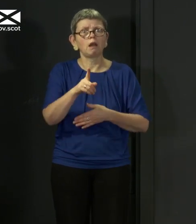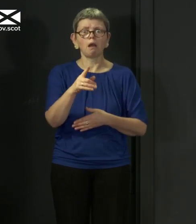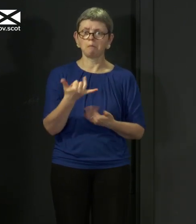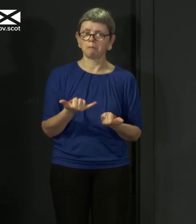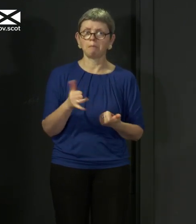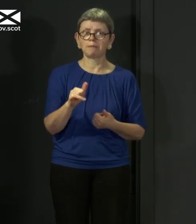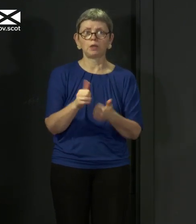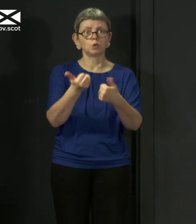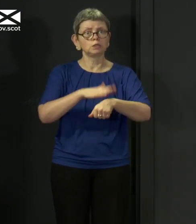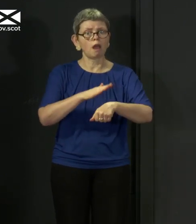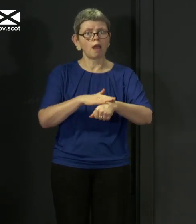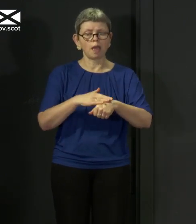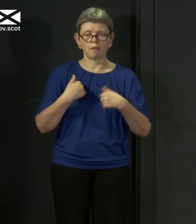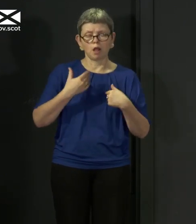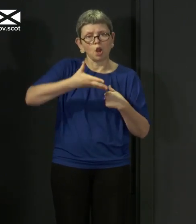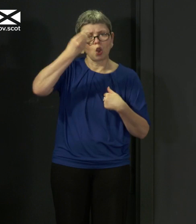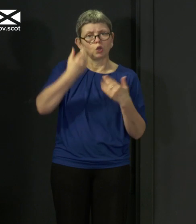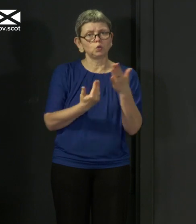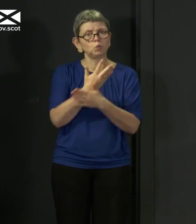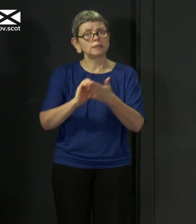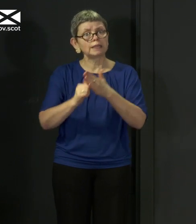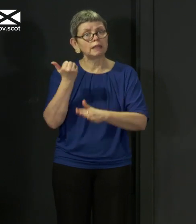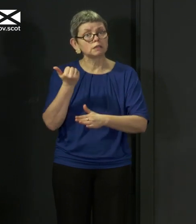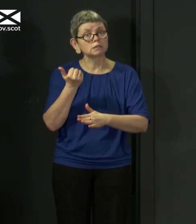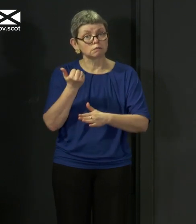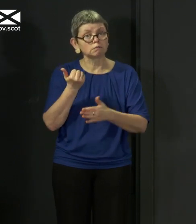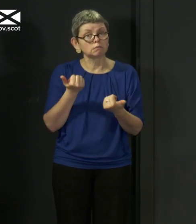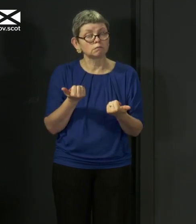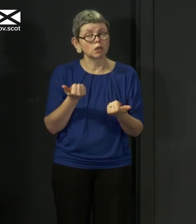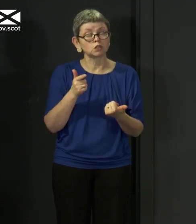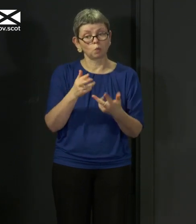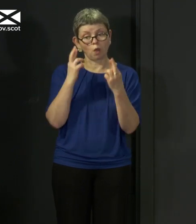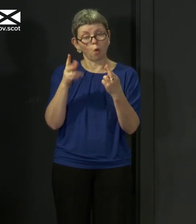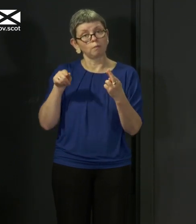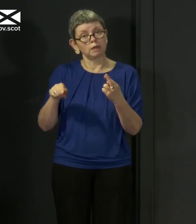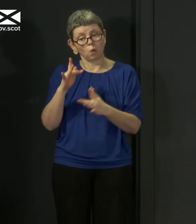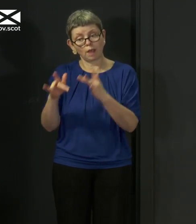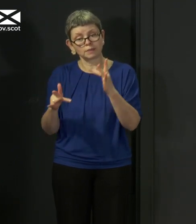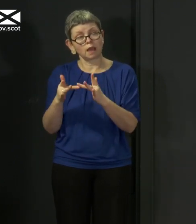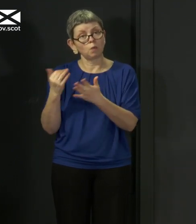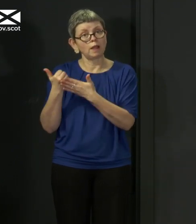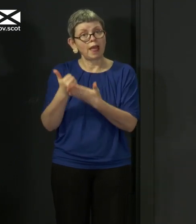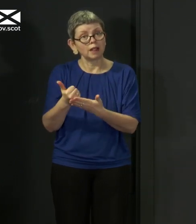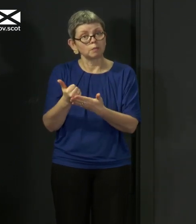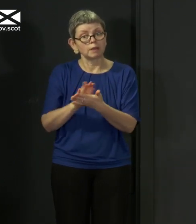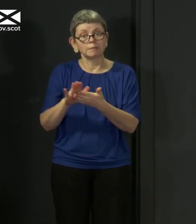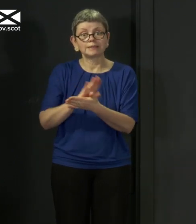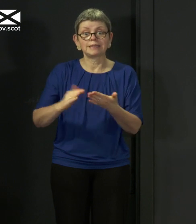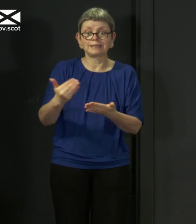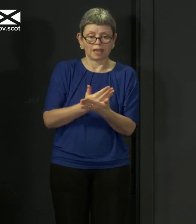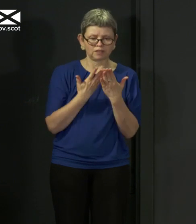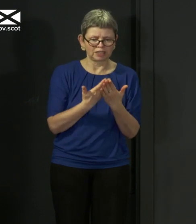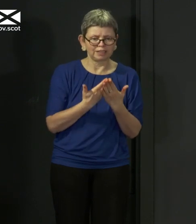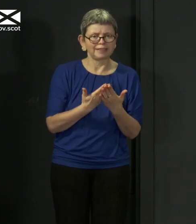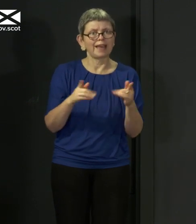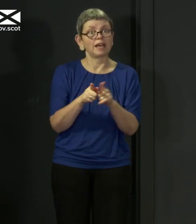develop new skills during this period. So, we hope that this initiative will help people to do that safely and free of charge. And